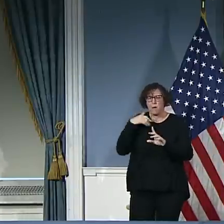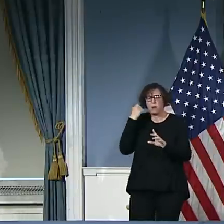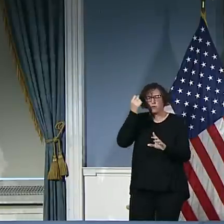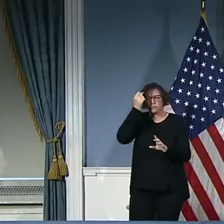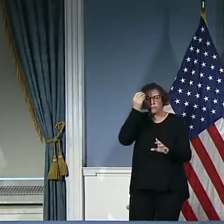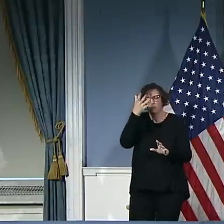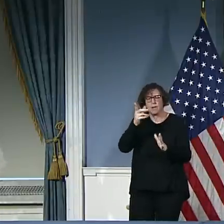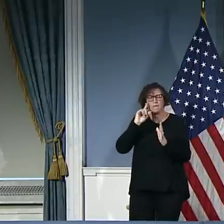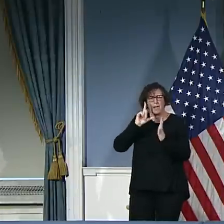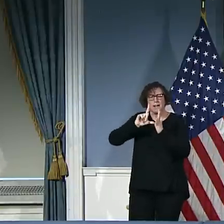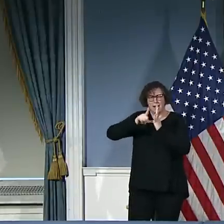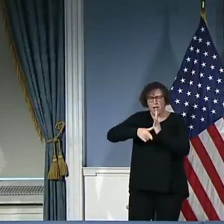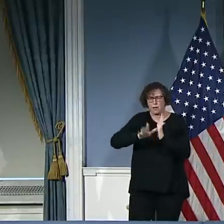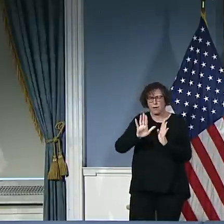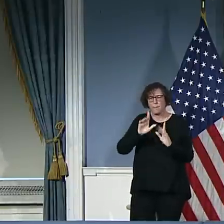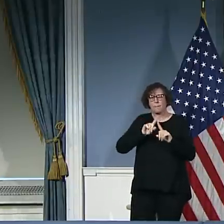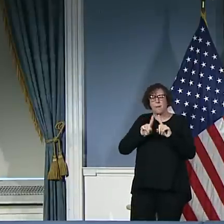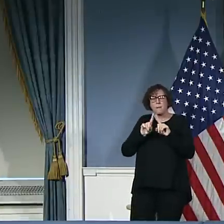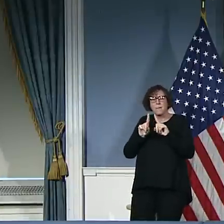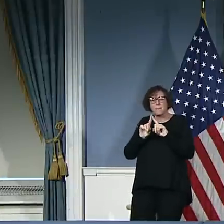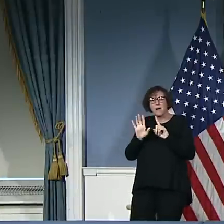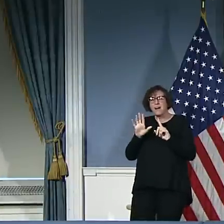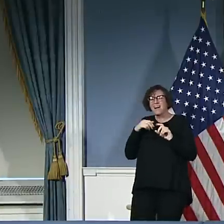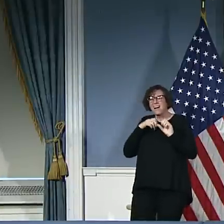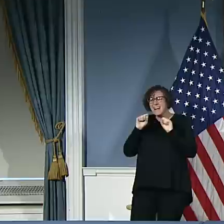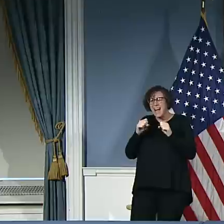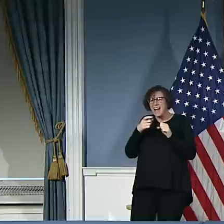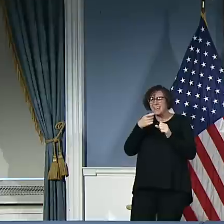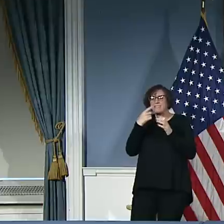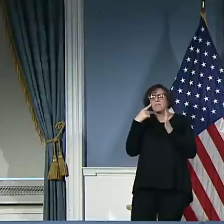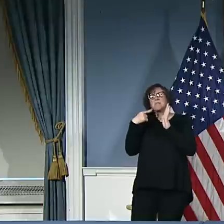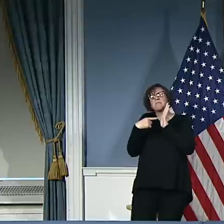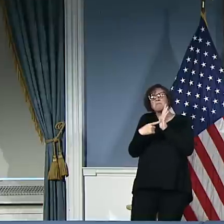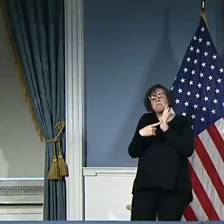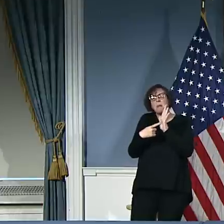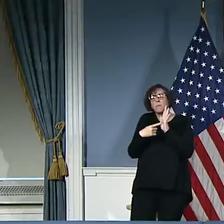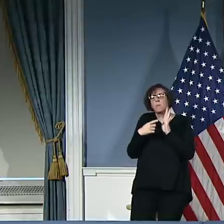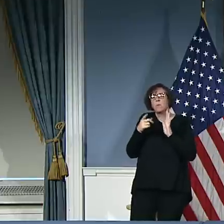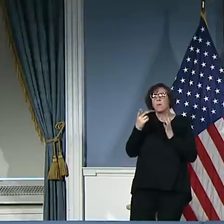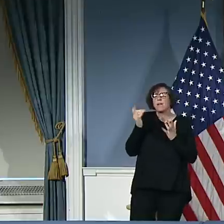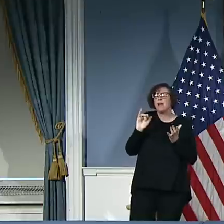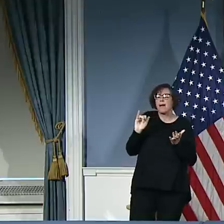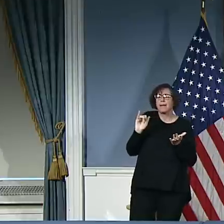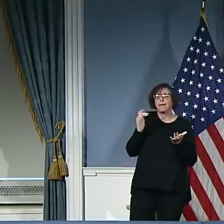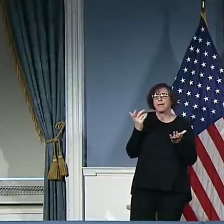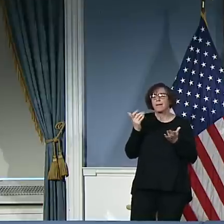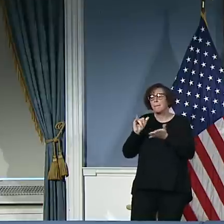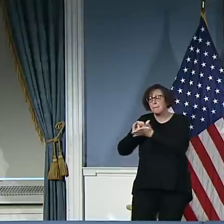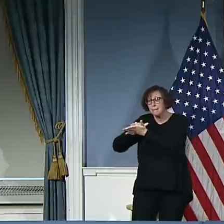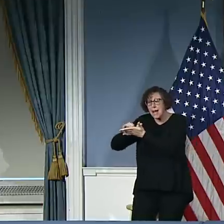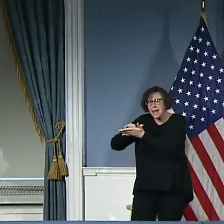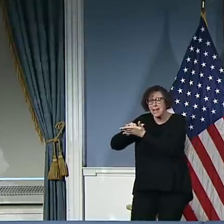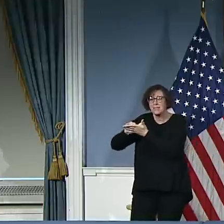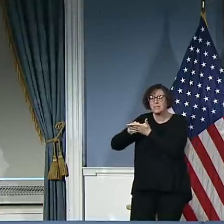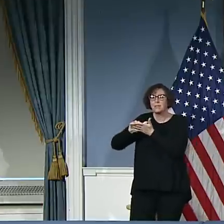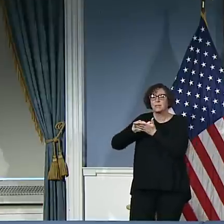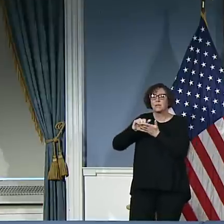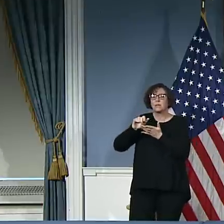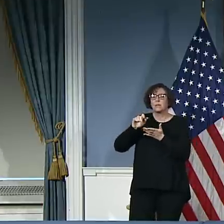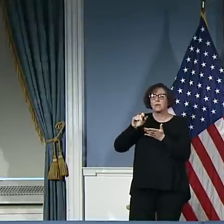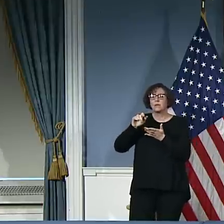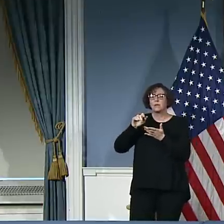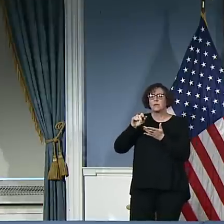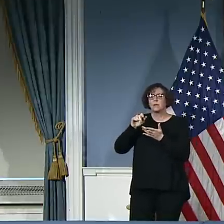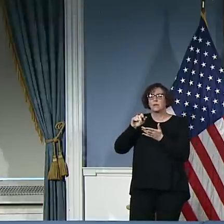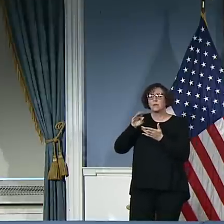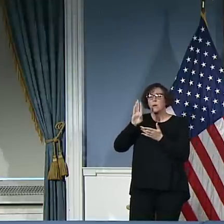Broadway in Manhattan? And what is the thinking here? Is there any concern that opening streets could actually incentivize